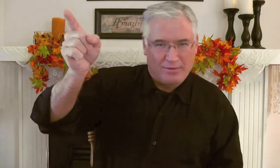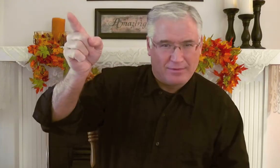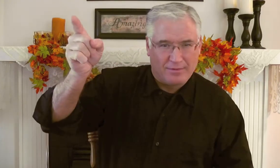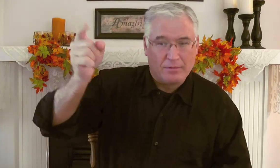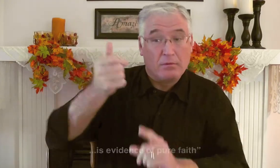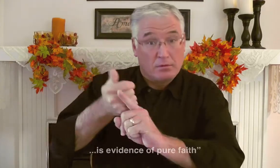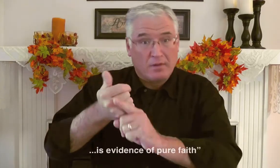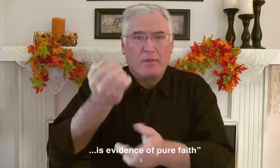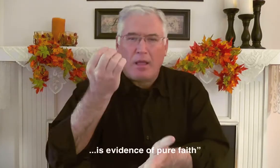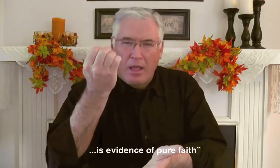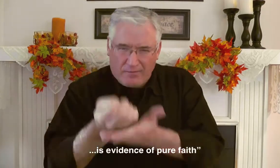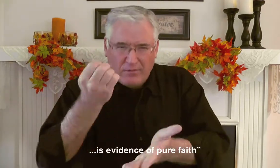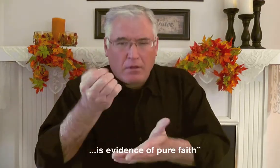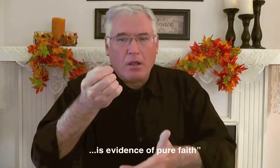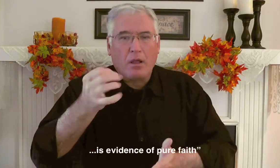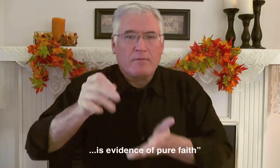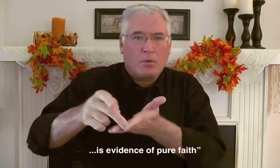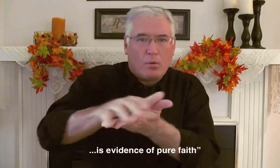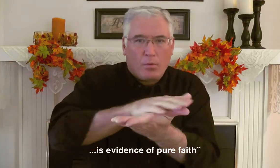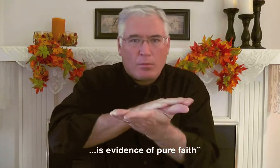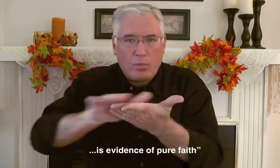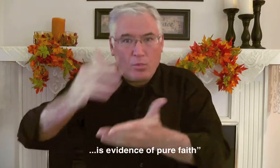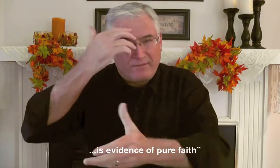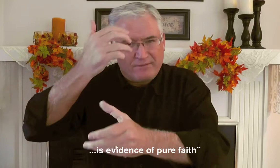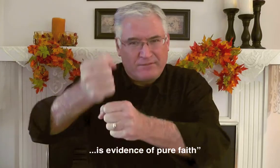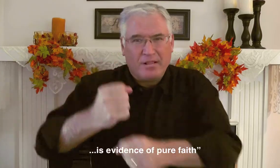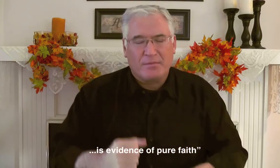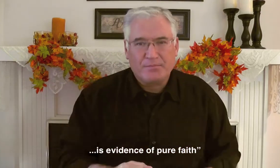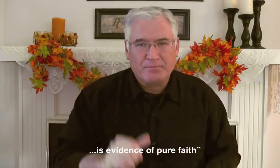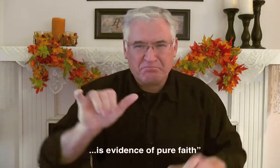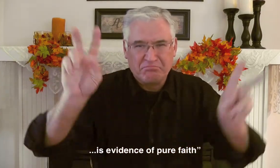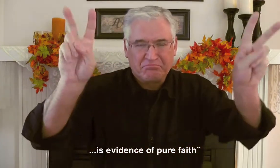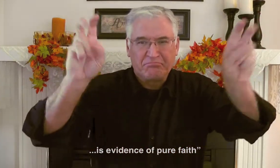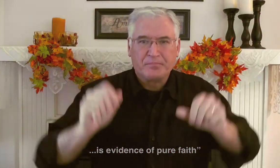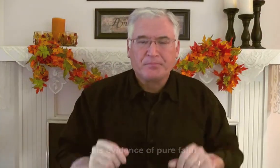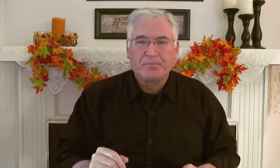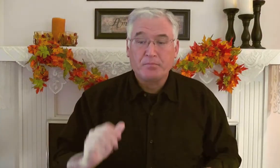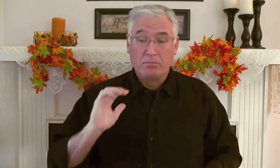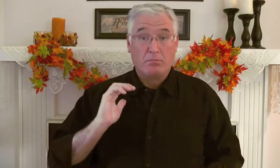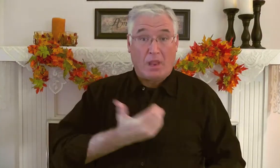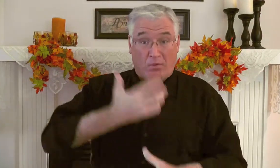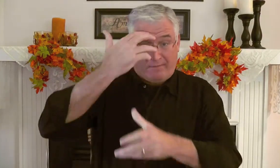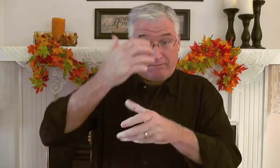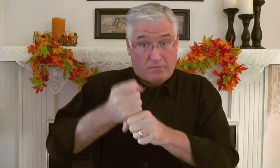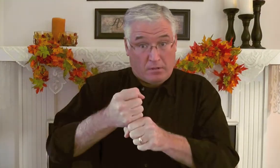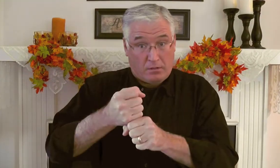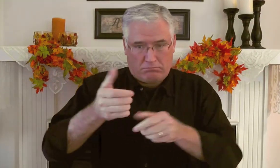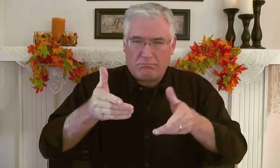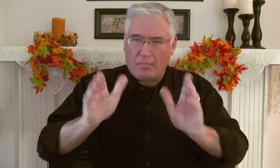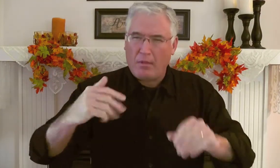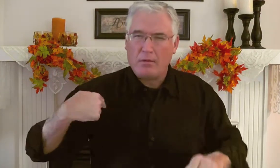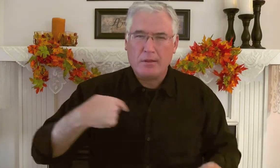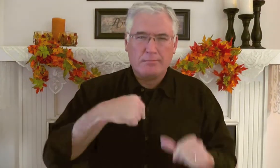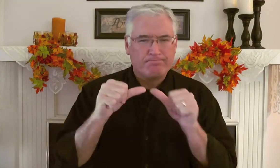for us to rejoice in that. And that is the evidence of pure faith. Our faith